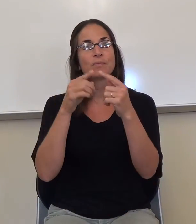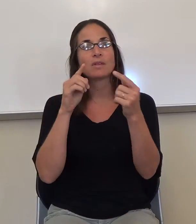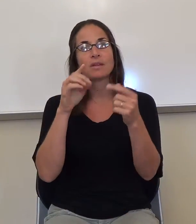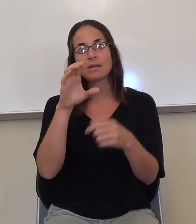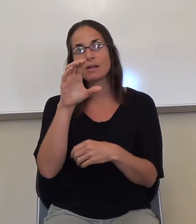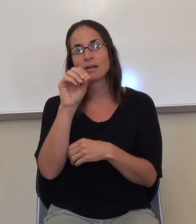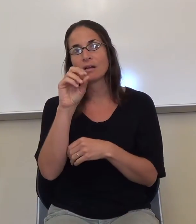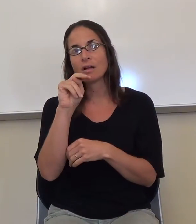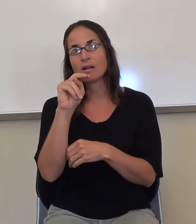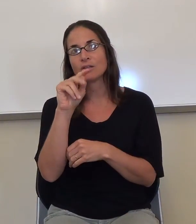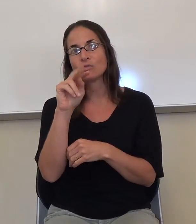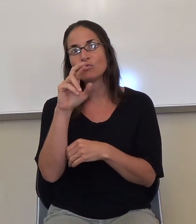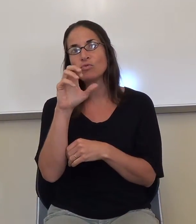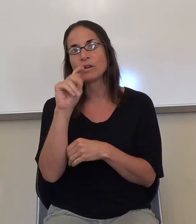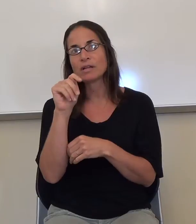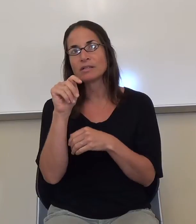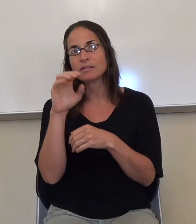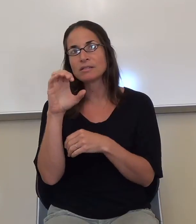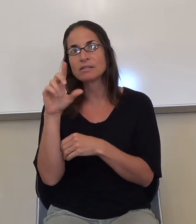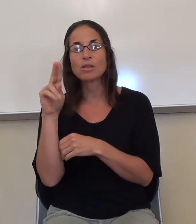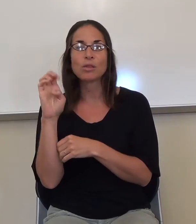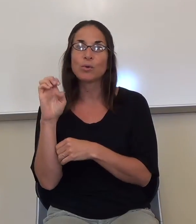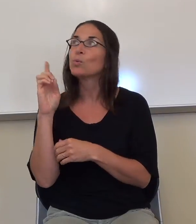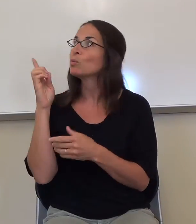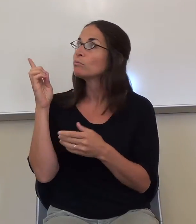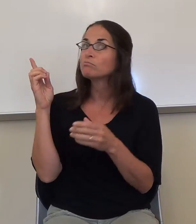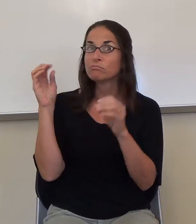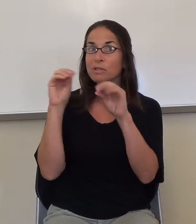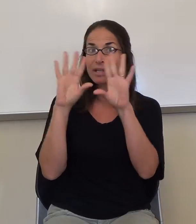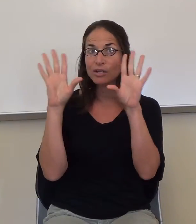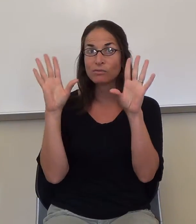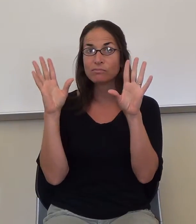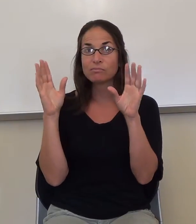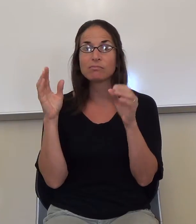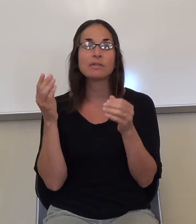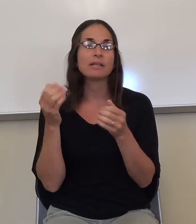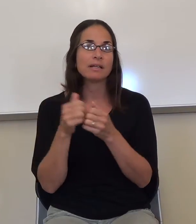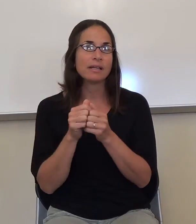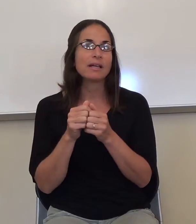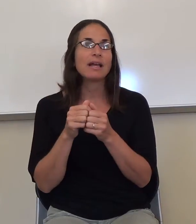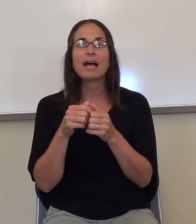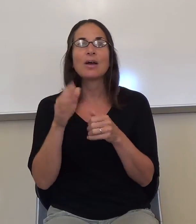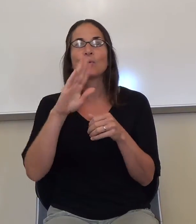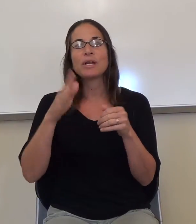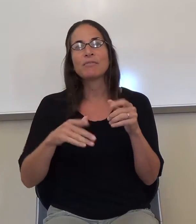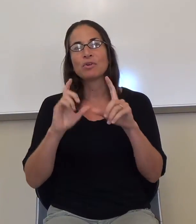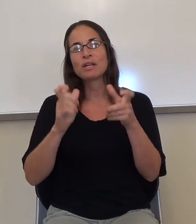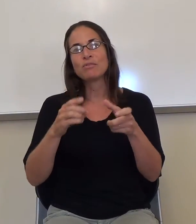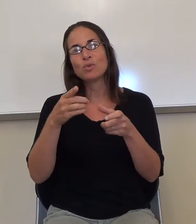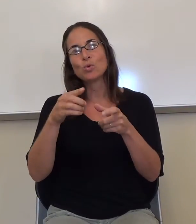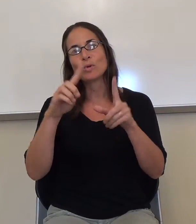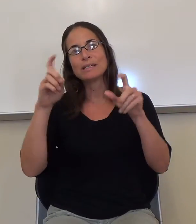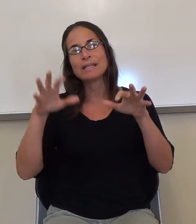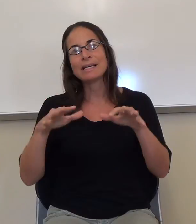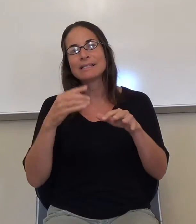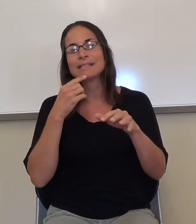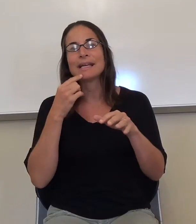I'm never going to give you a test that says define what a contrast clue is,